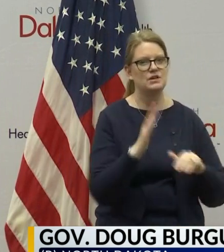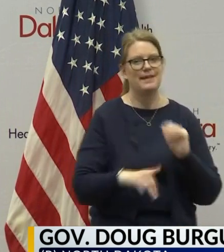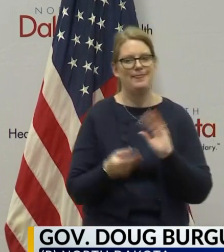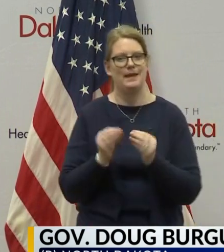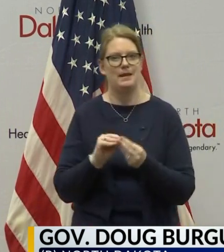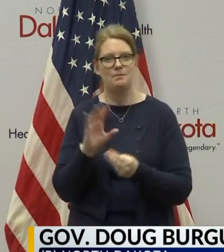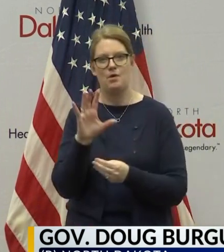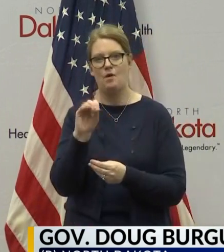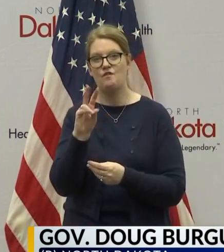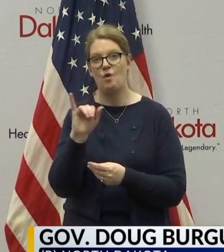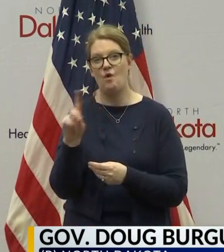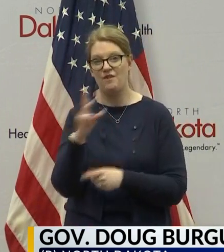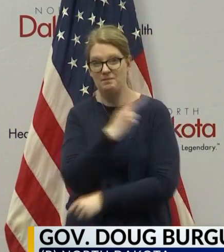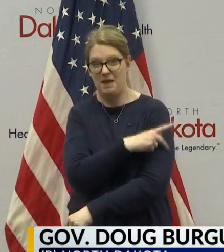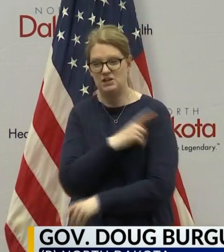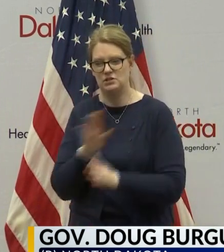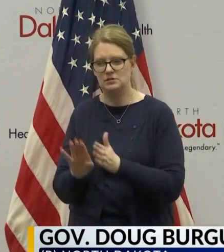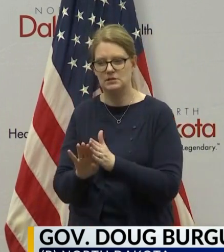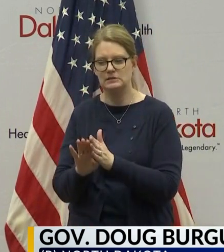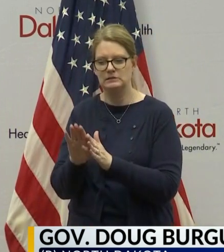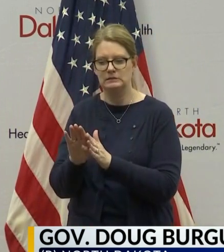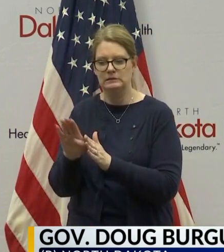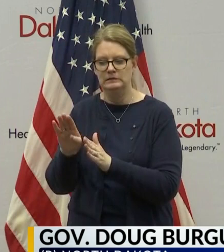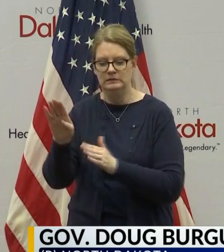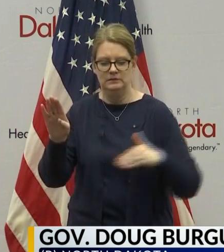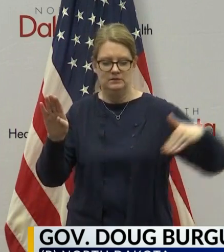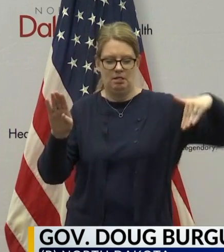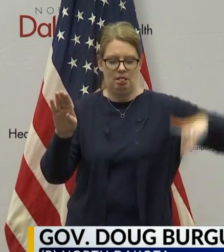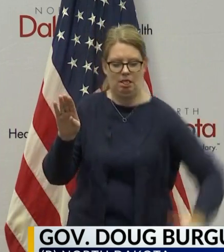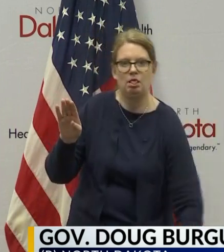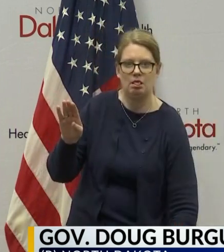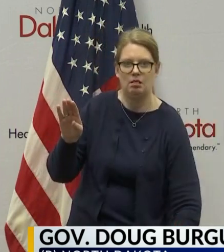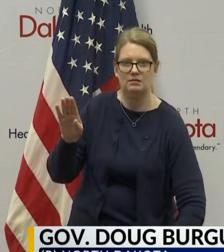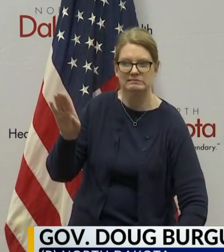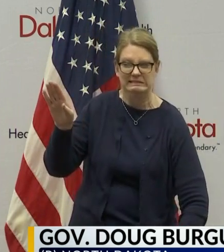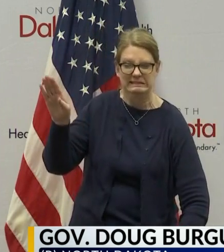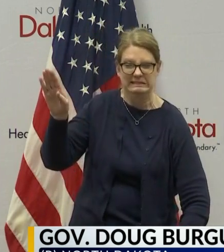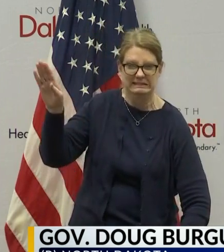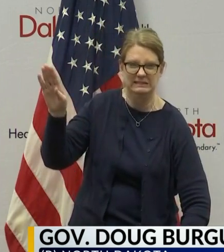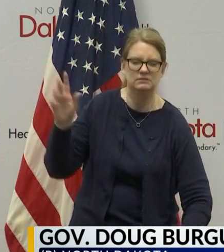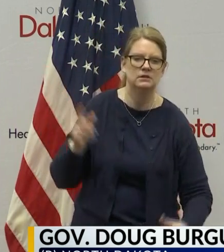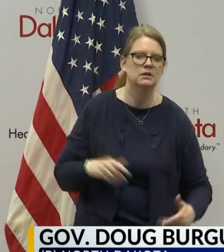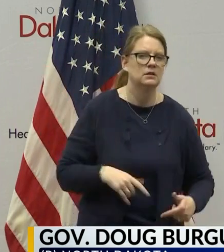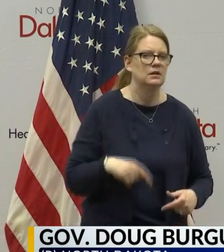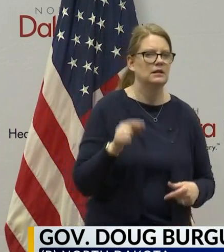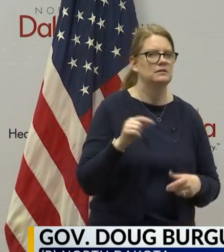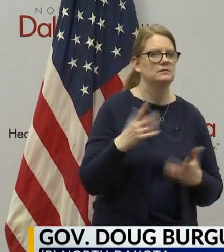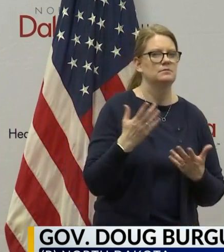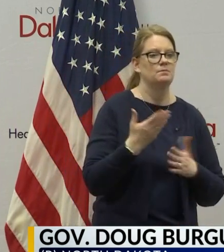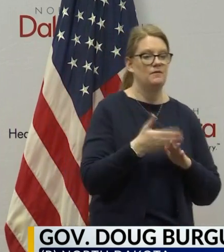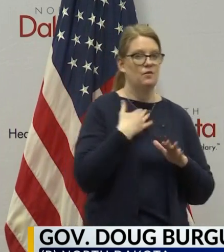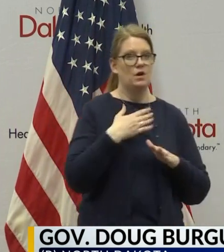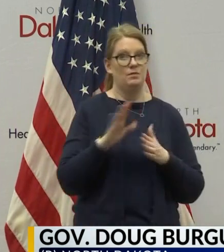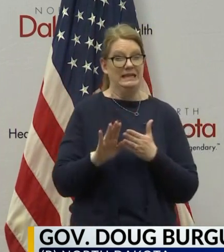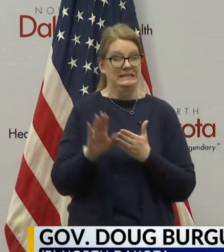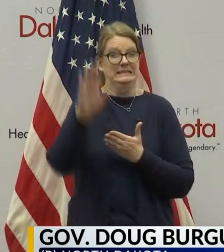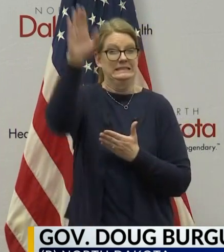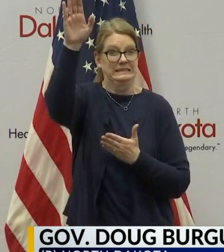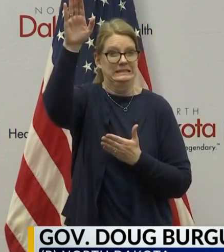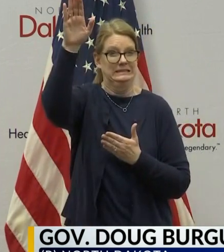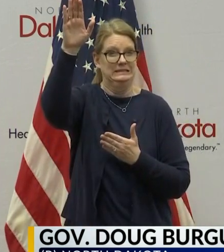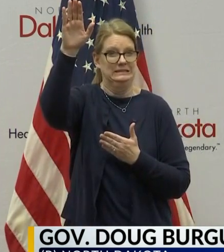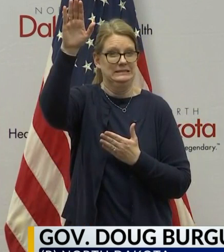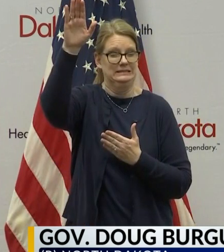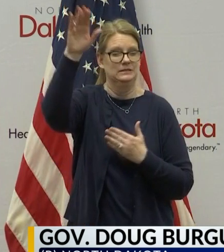in by a lot. And so to the point where we've even, I'm sure we're going to see in some cases before we even get to the peak, you might